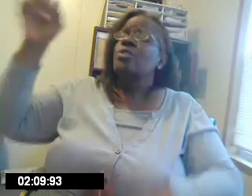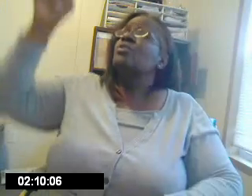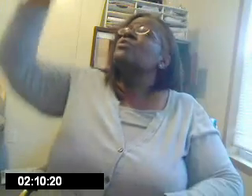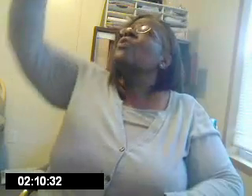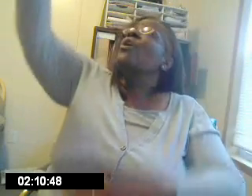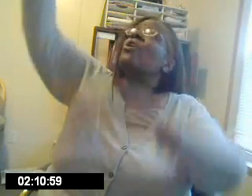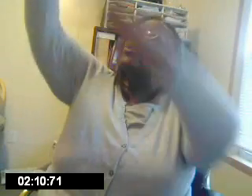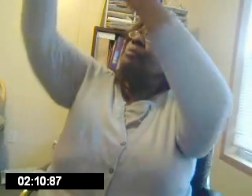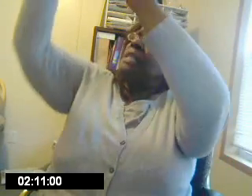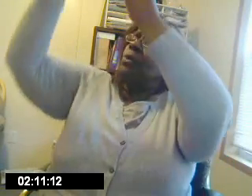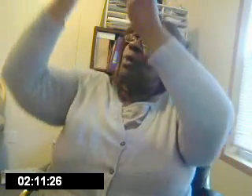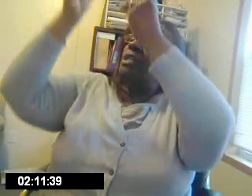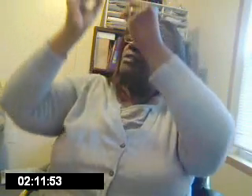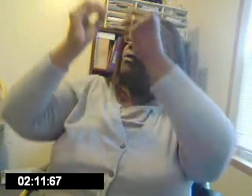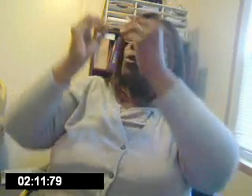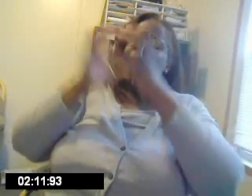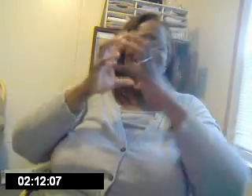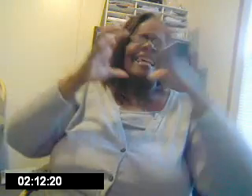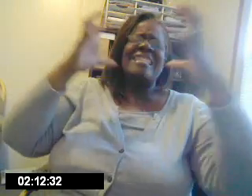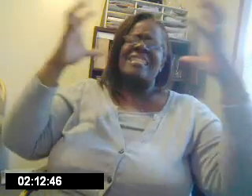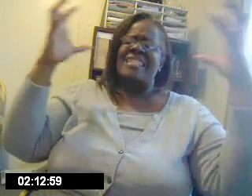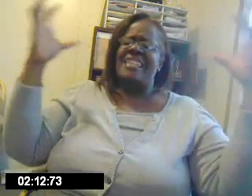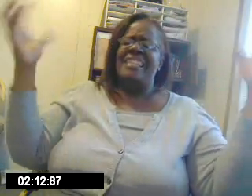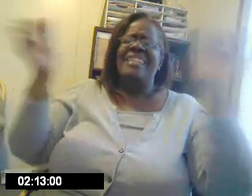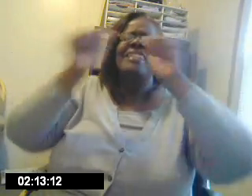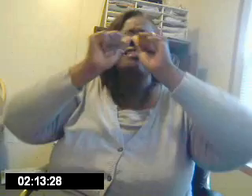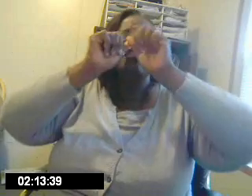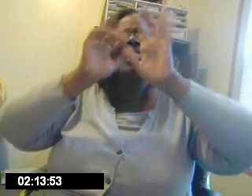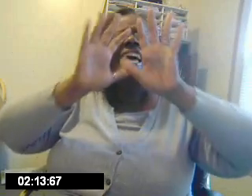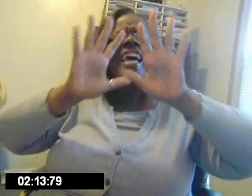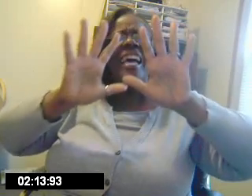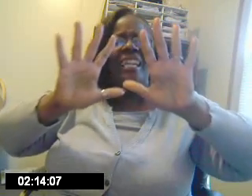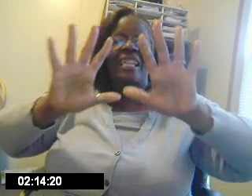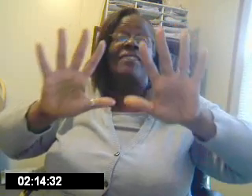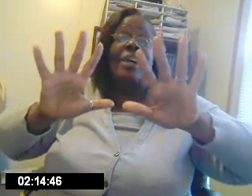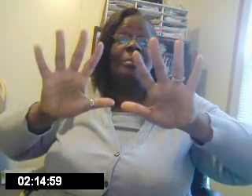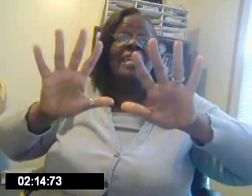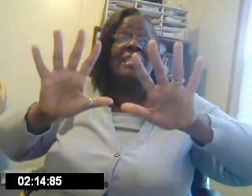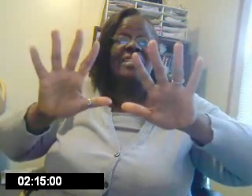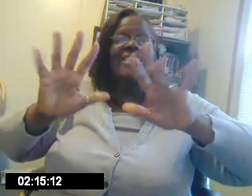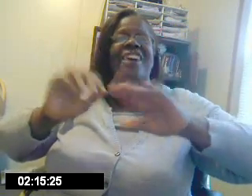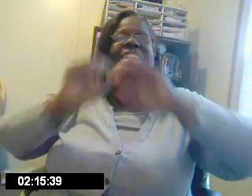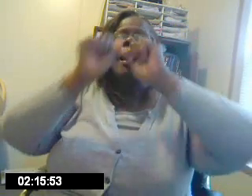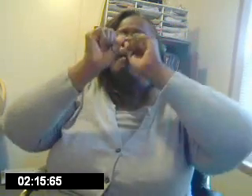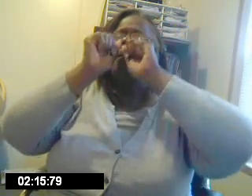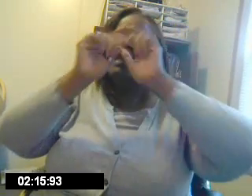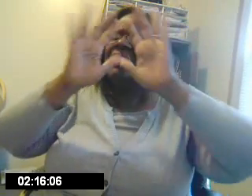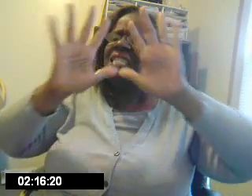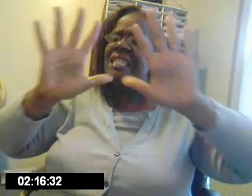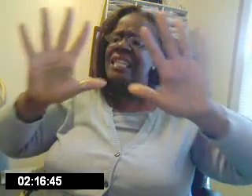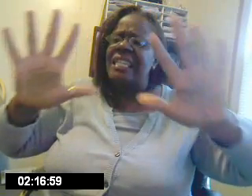So many many wonderful blessings. And I left out blessings. Sorry. Blessings.